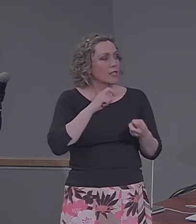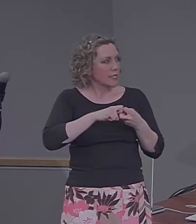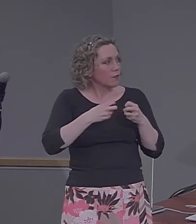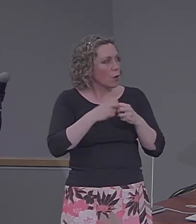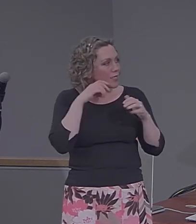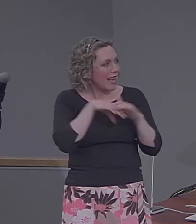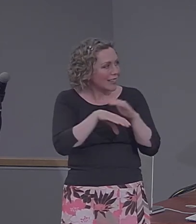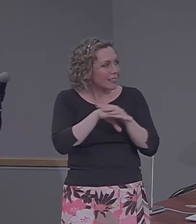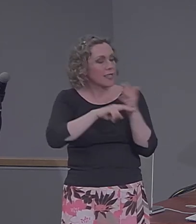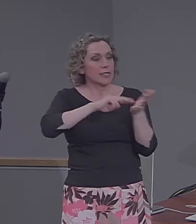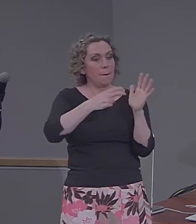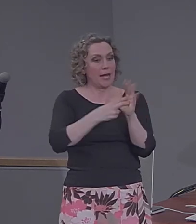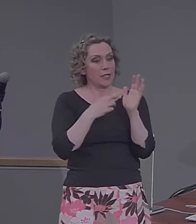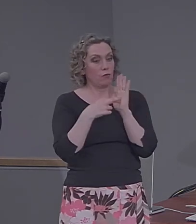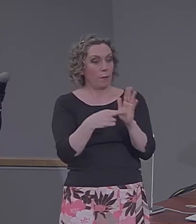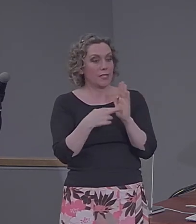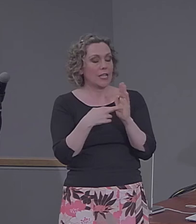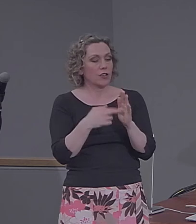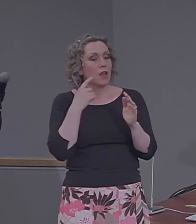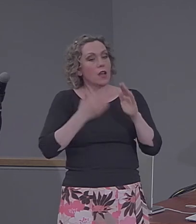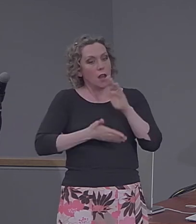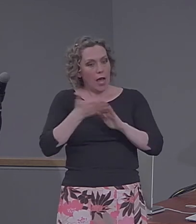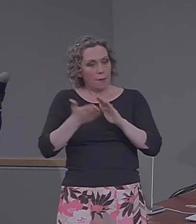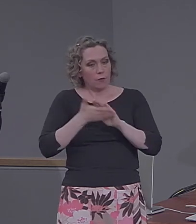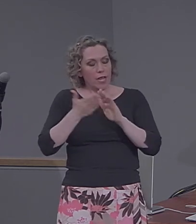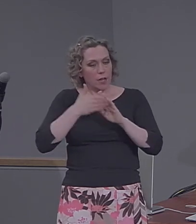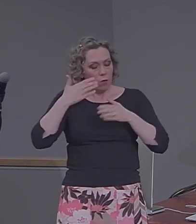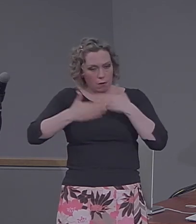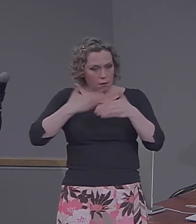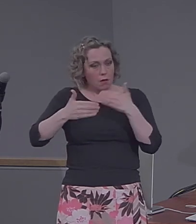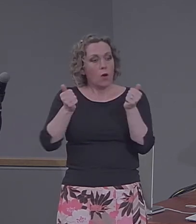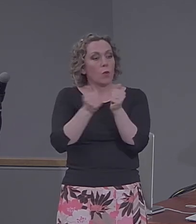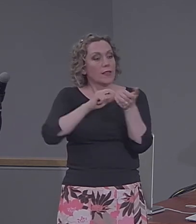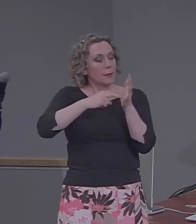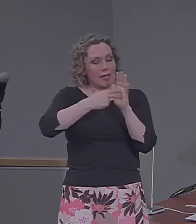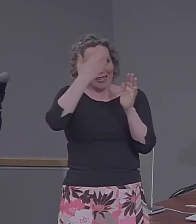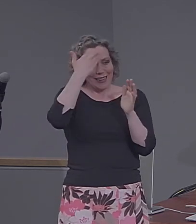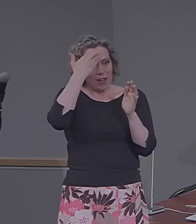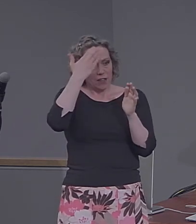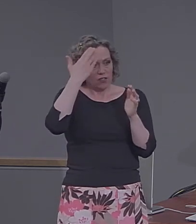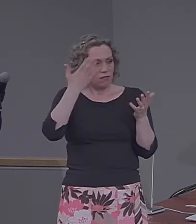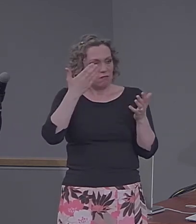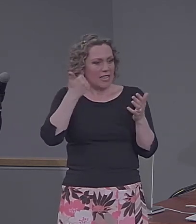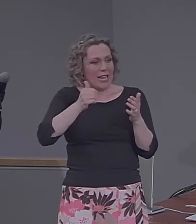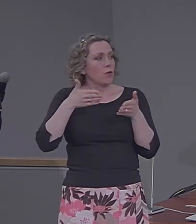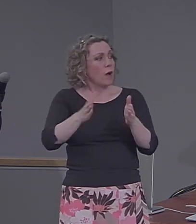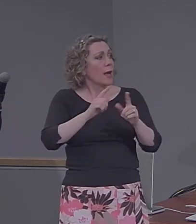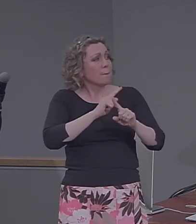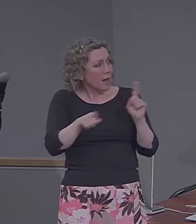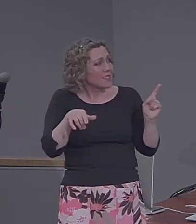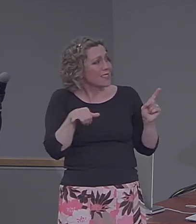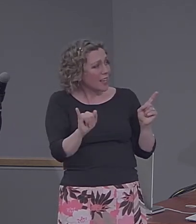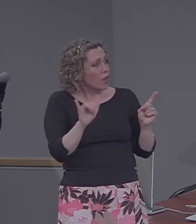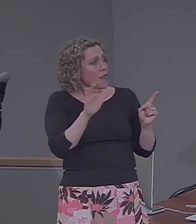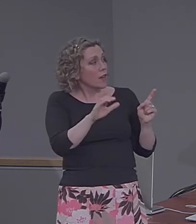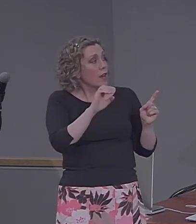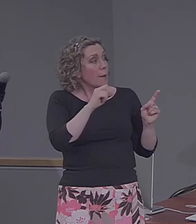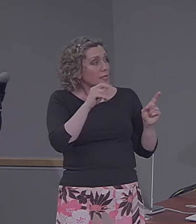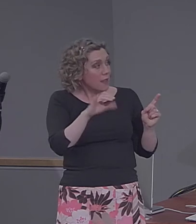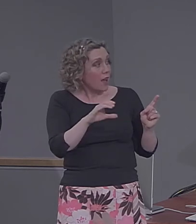semantic representations and operating on semantic knowledge in any way. And yet, their episodic memory, at least when assessed